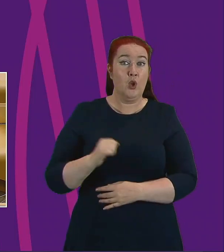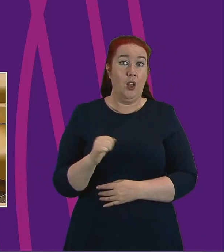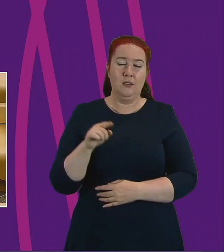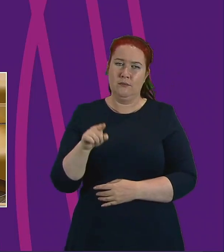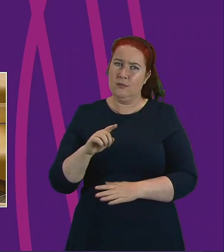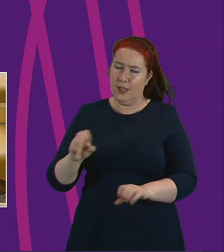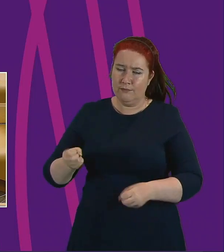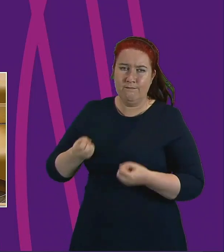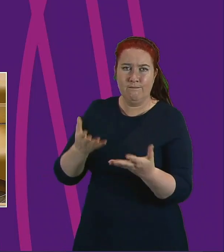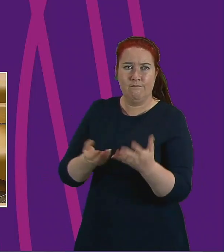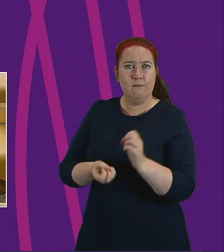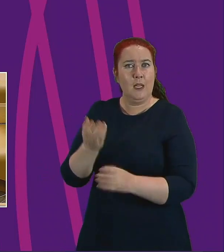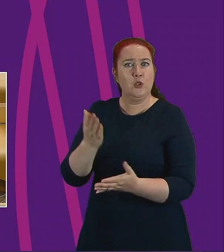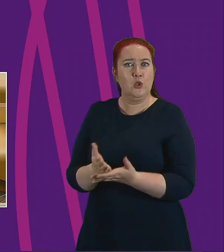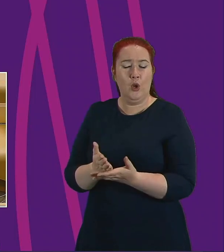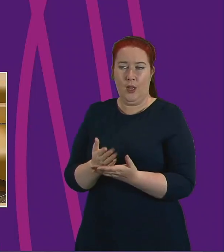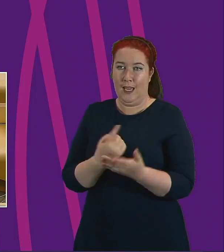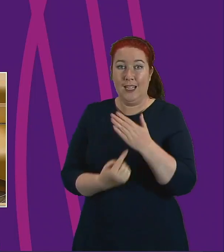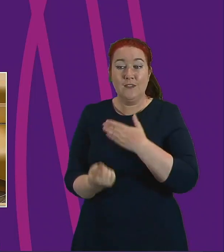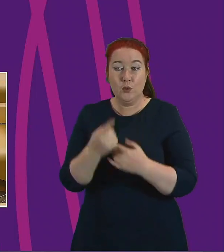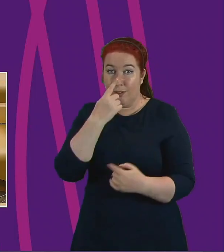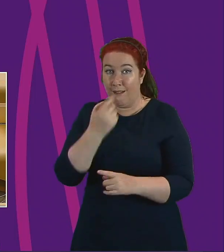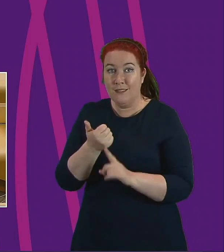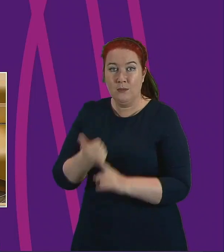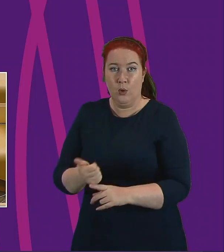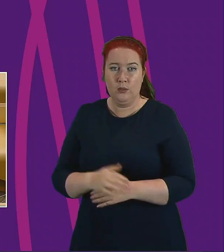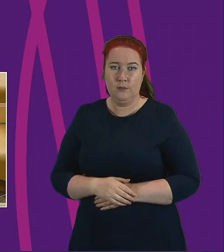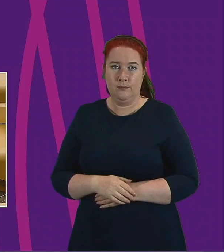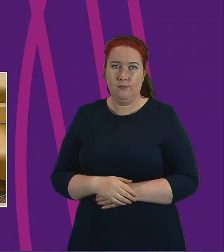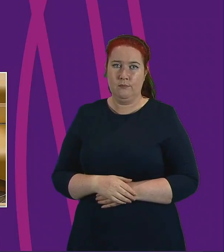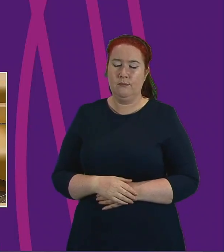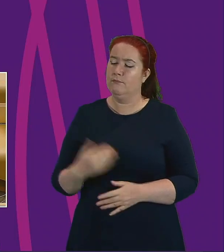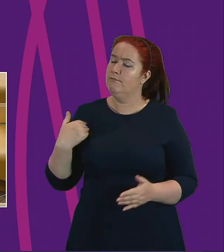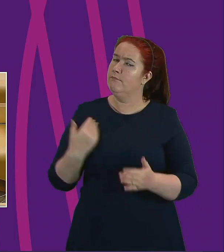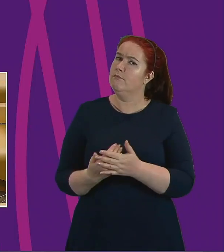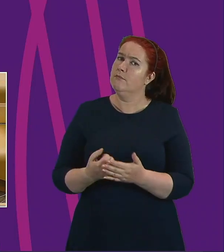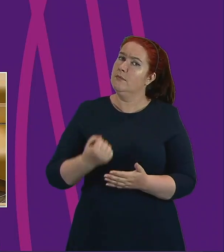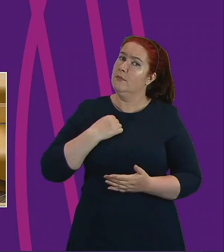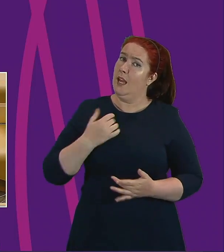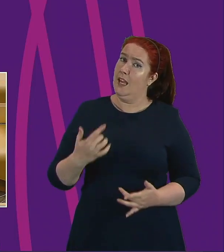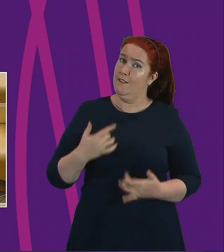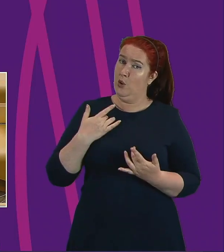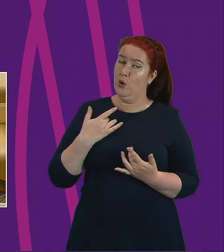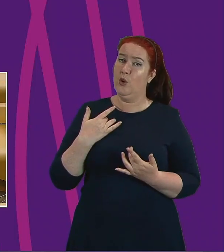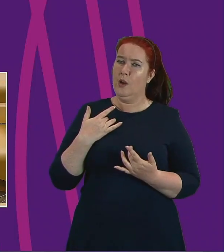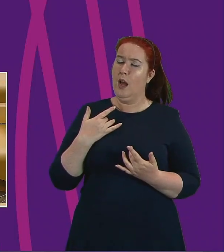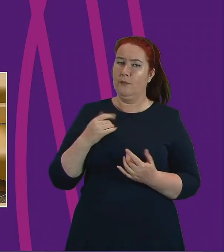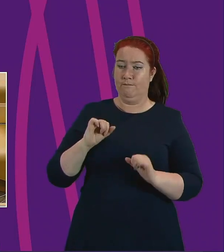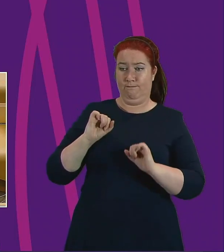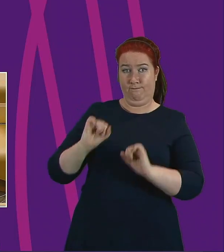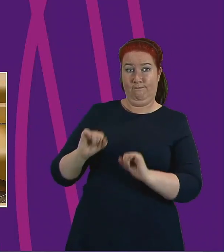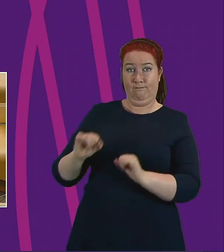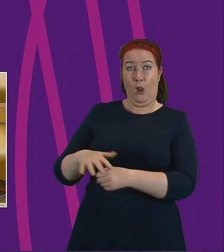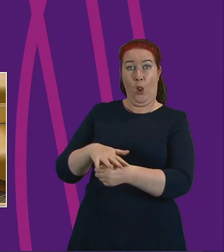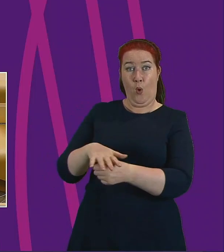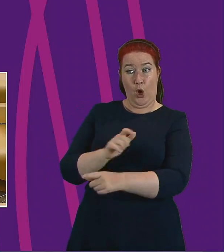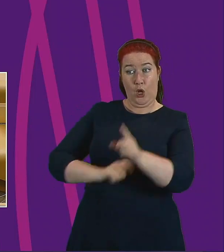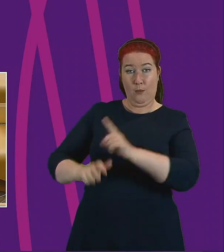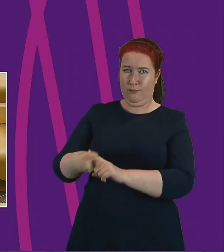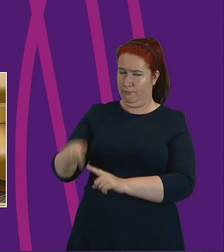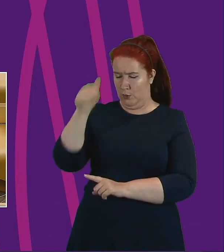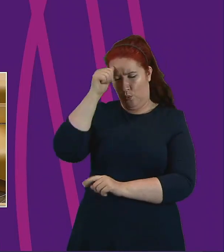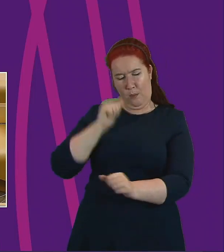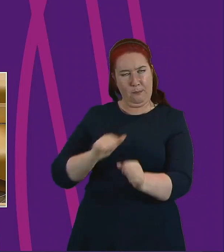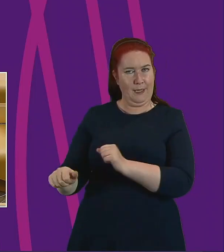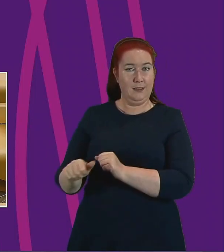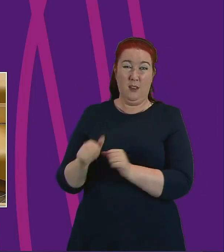ensure that individuals are supported. It has always been my view that communities know best, better than government, to ensure